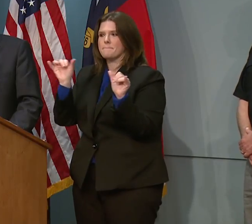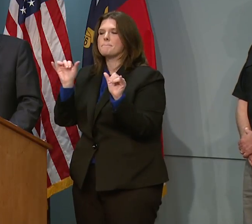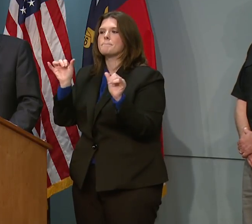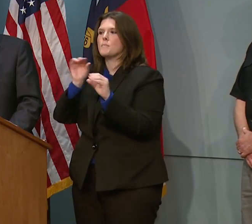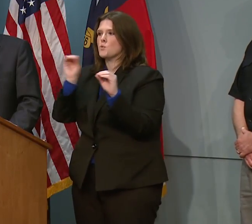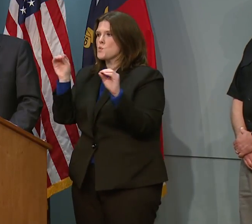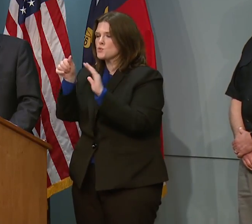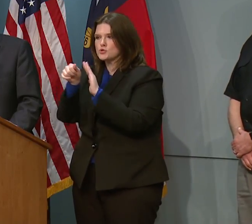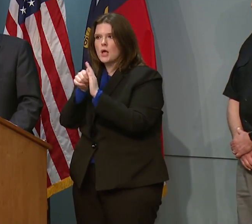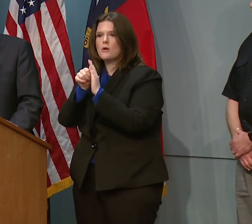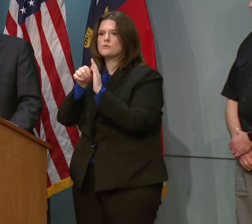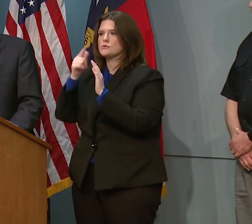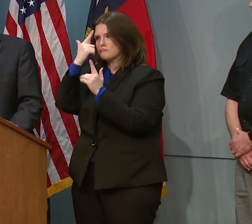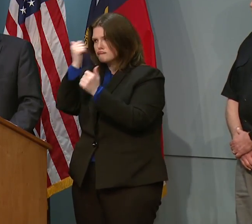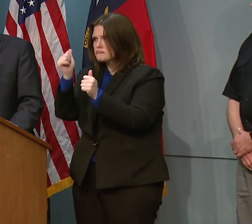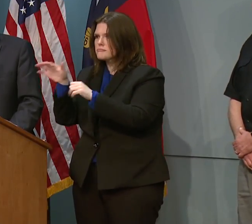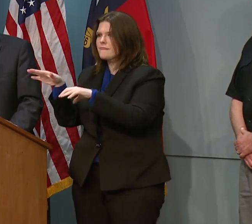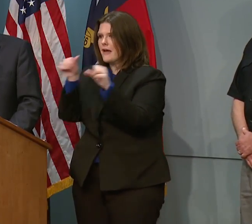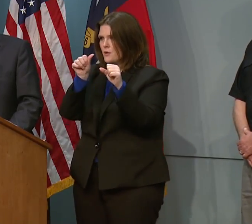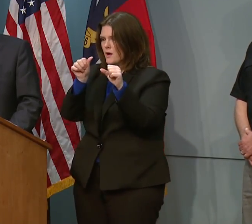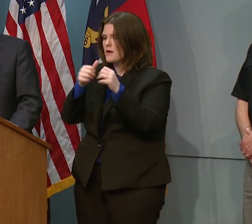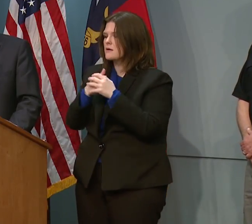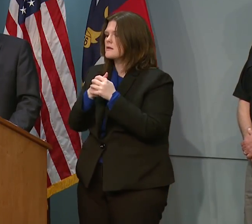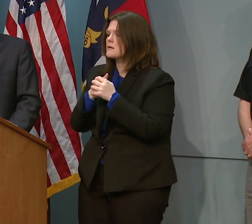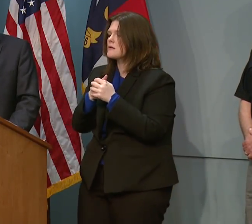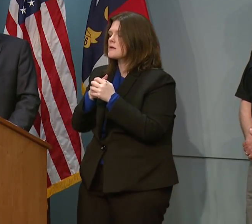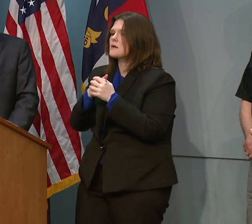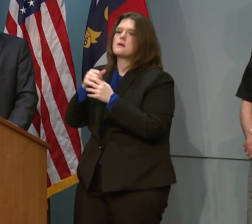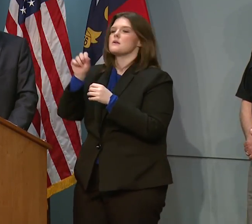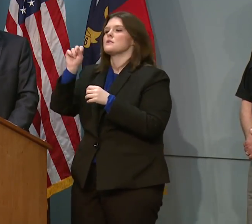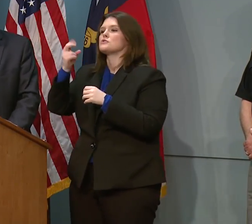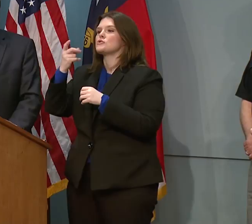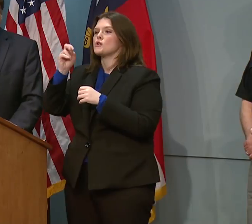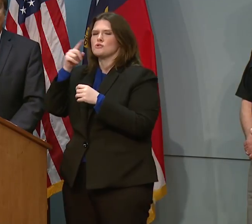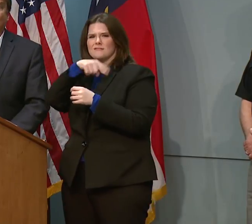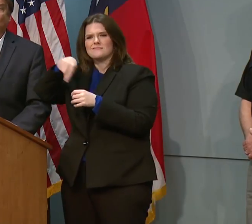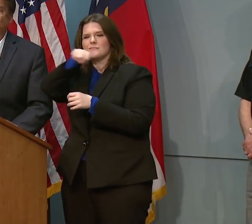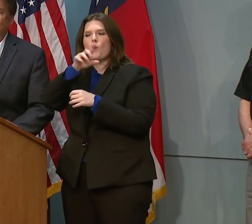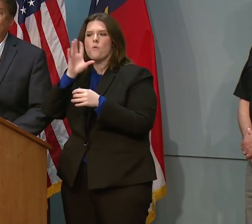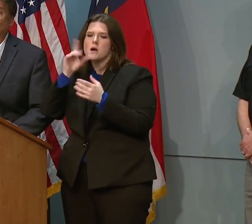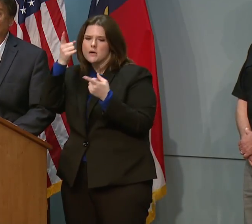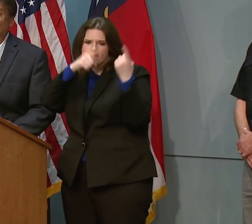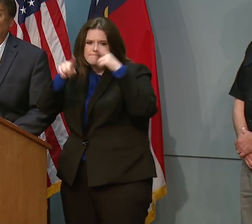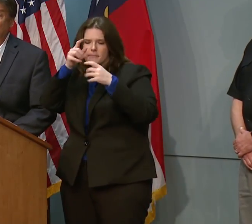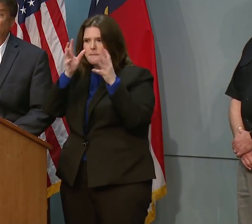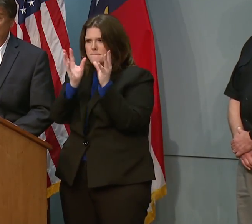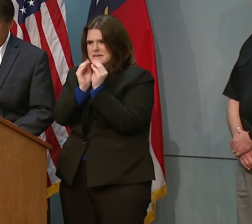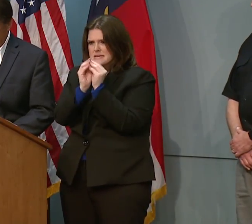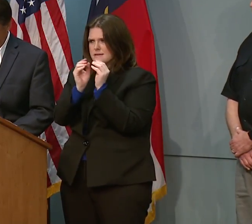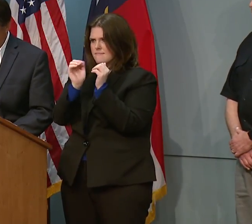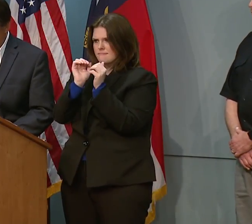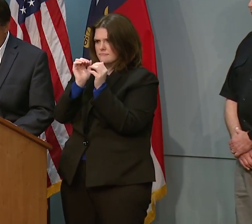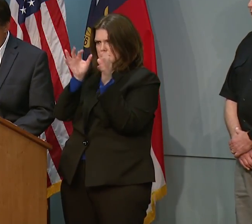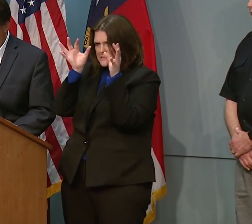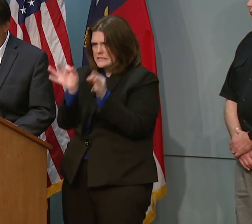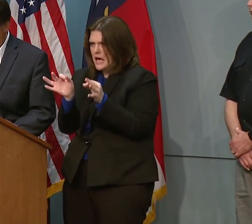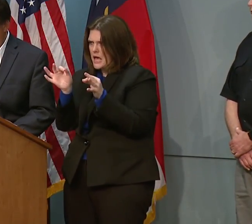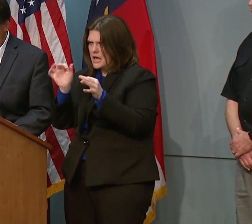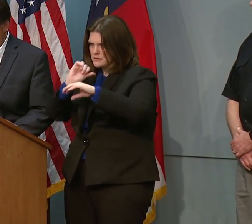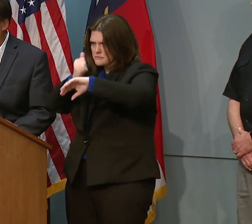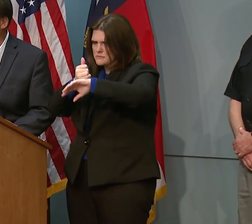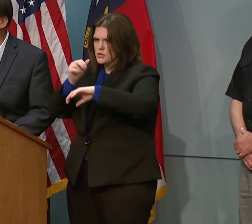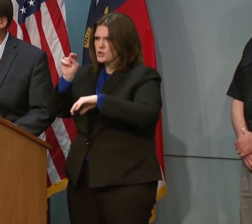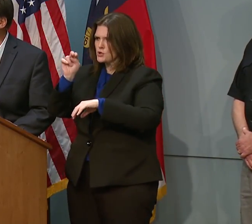Hanover EM is looking at their schedule. They're probably going to have a meeting within the next hour to make some decisions regarding New